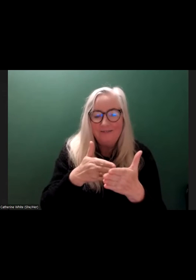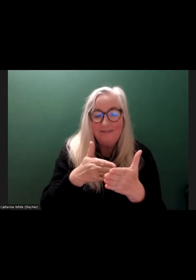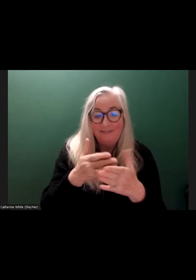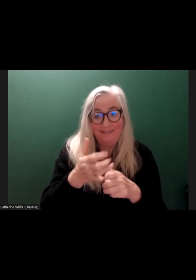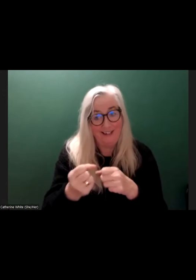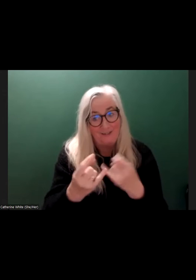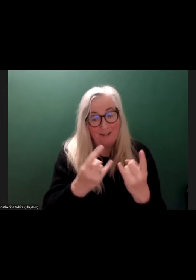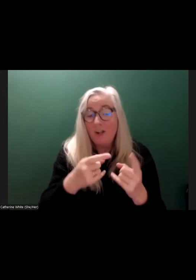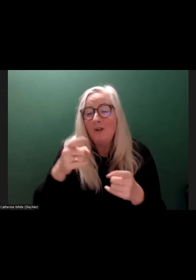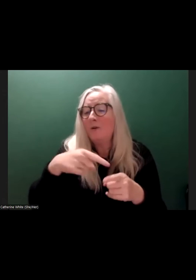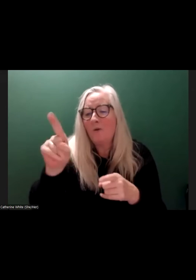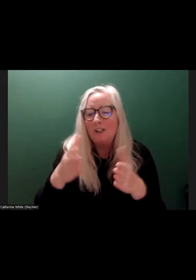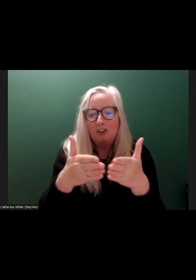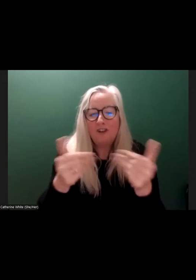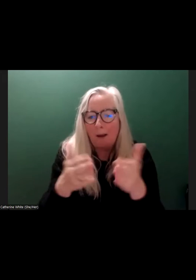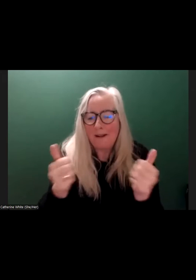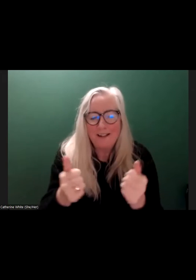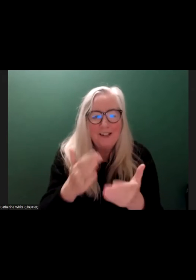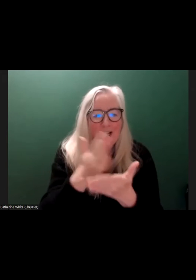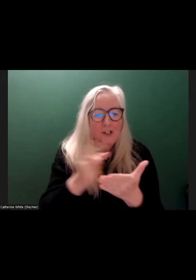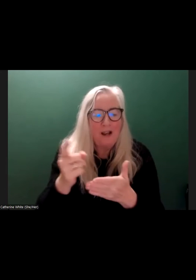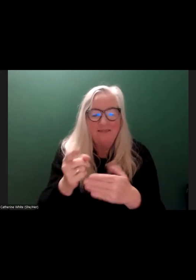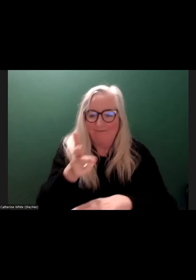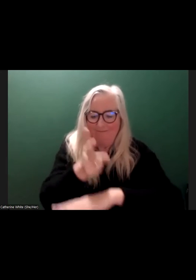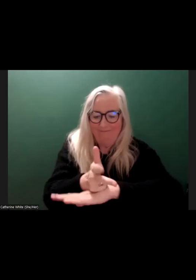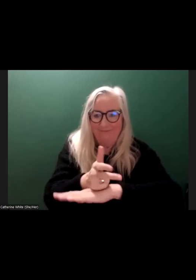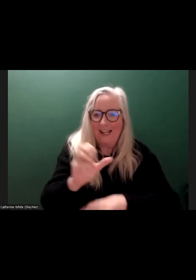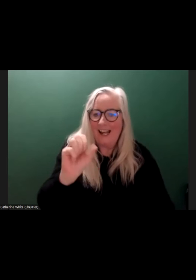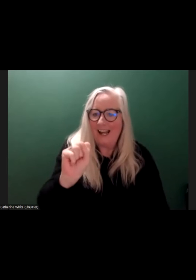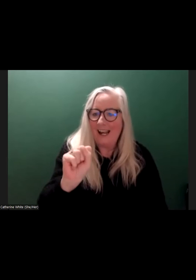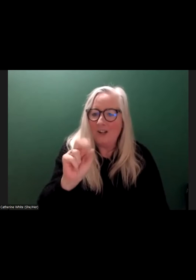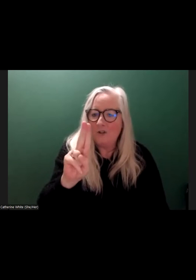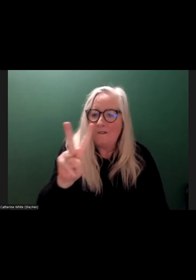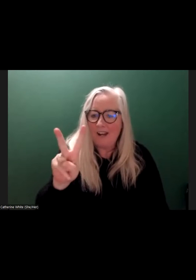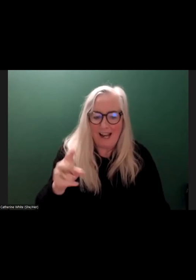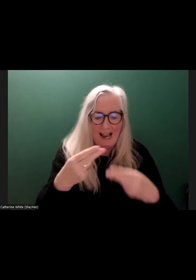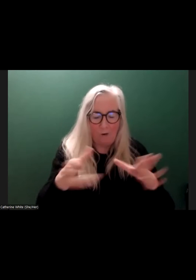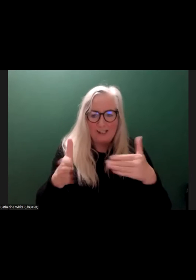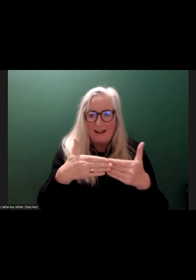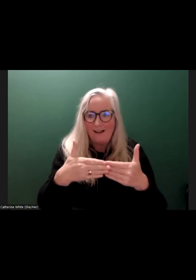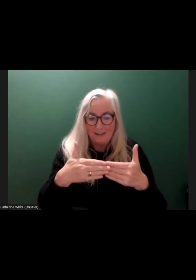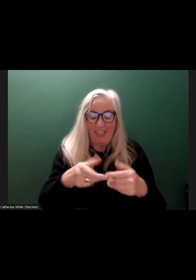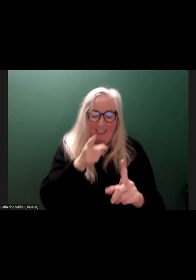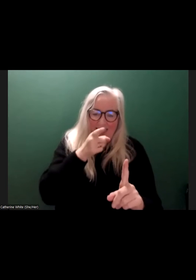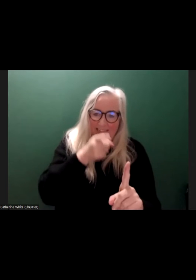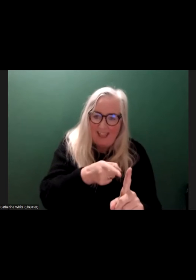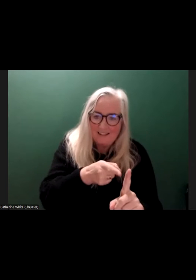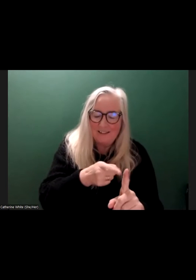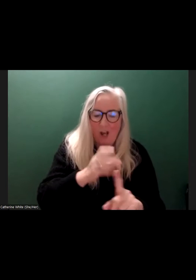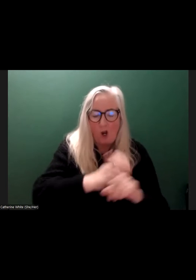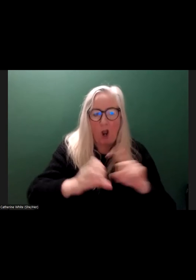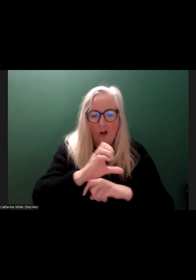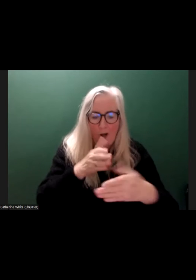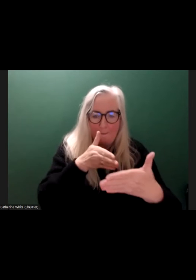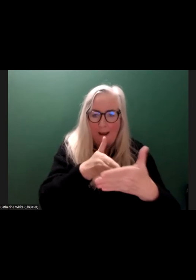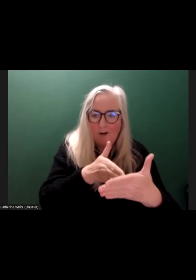You go to the supermarket, and somebody has decided to park their SUV on the ramp outside the supermarket. Well, that, there again, is another cultural barrier that needs to be